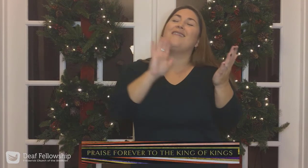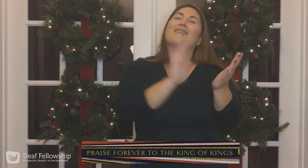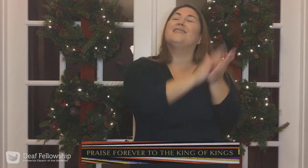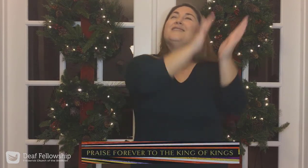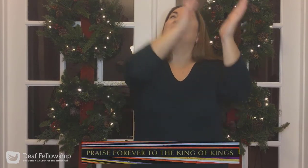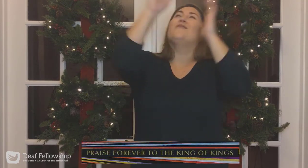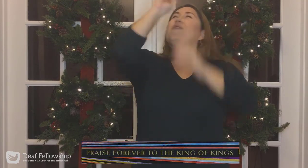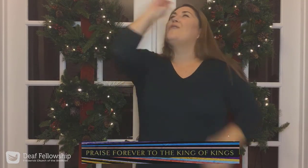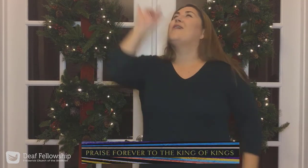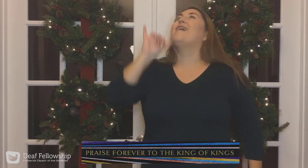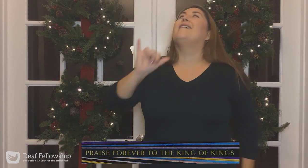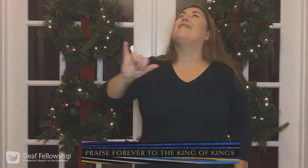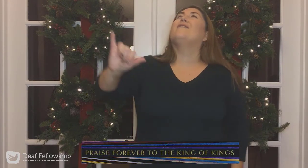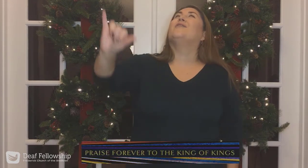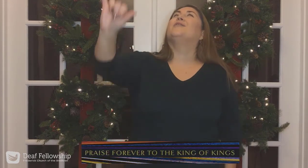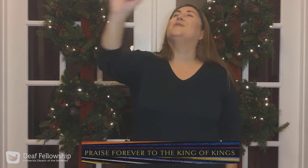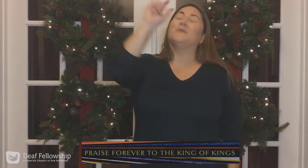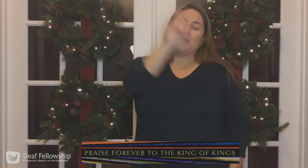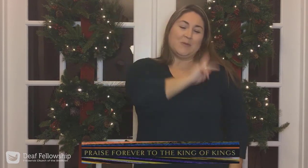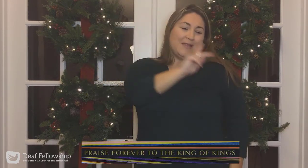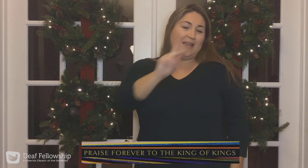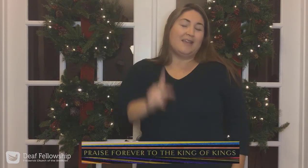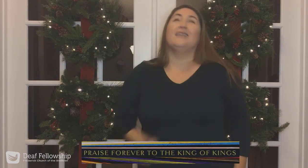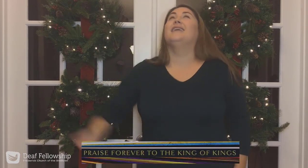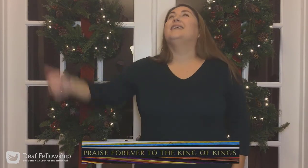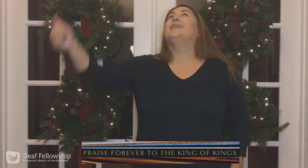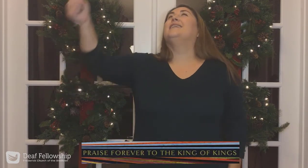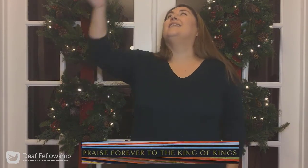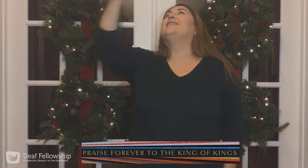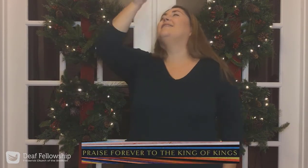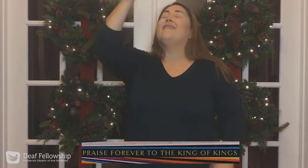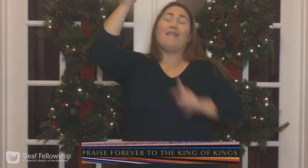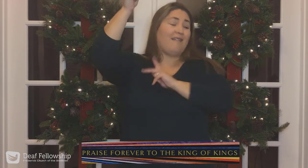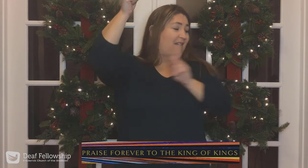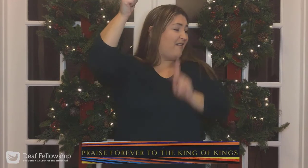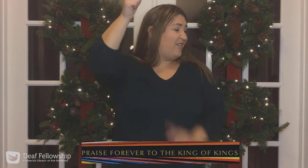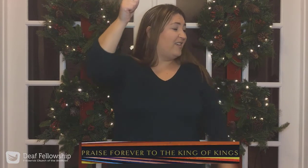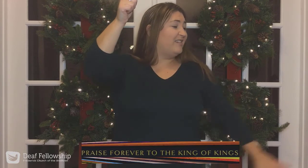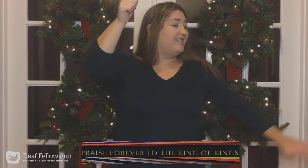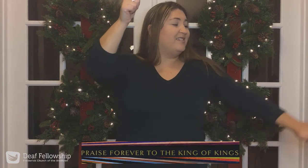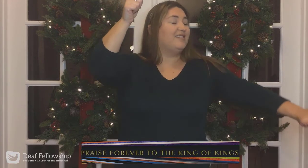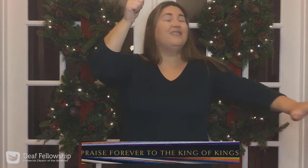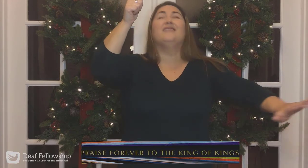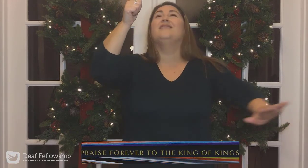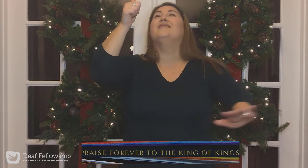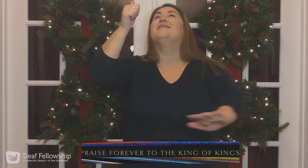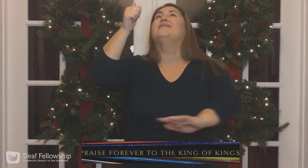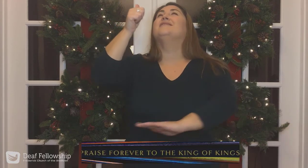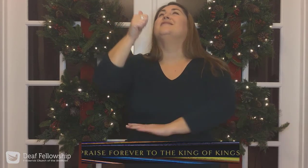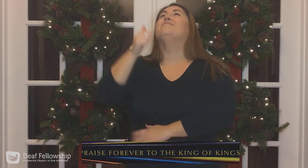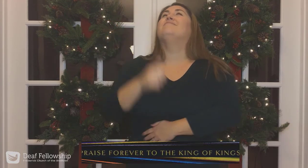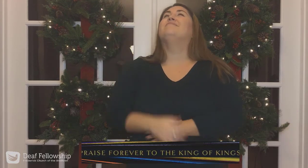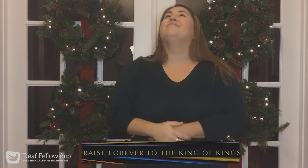forever to the King of kings. Praise